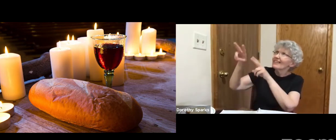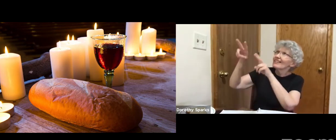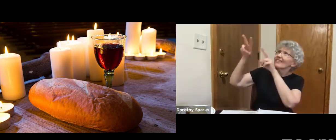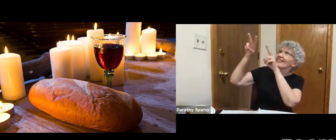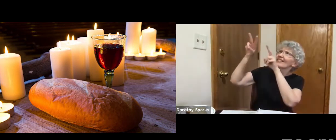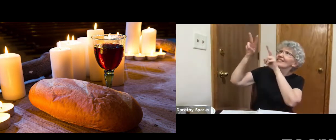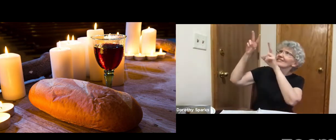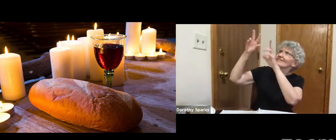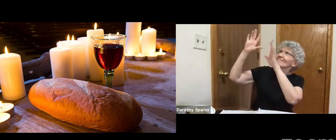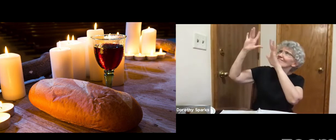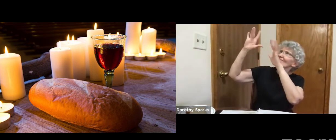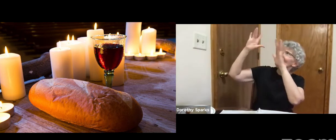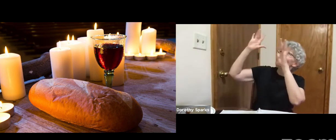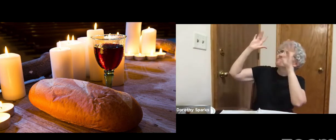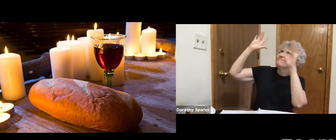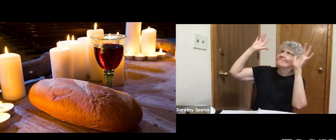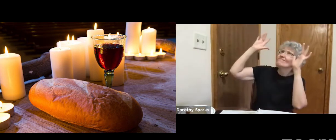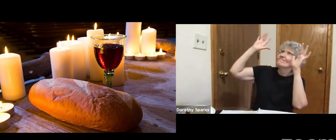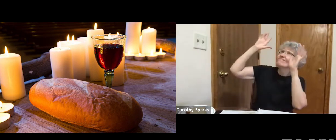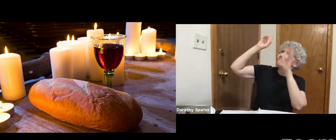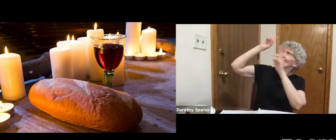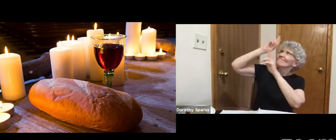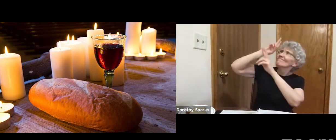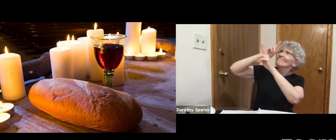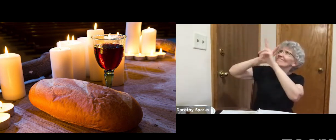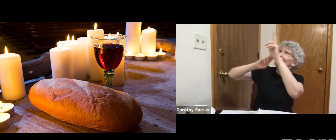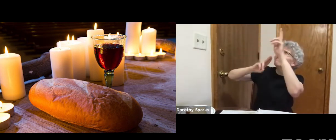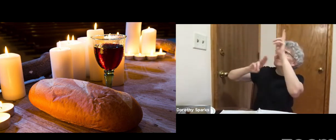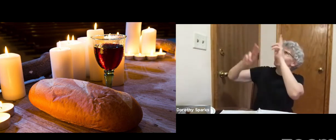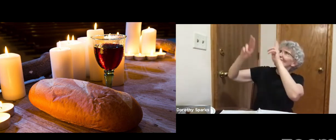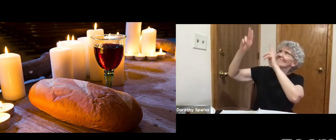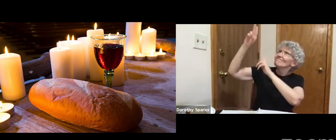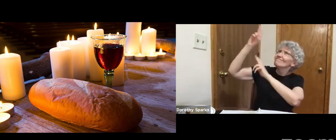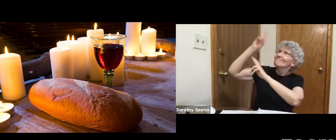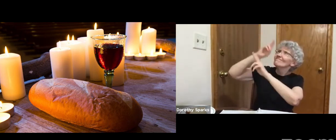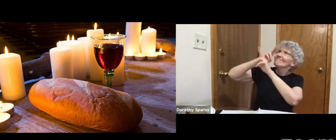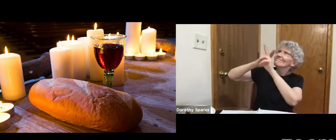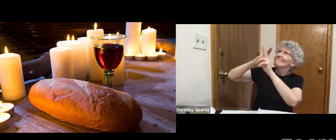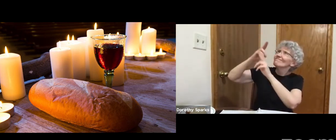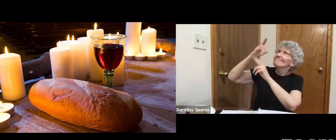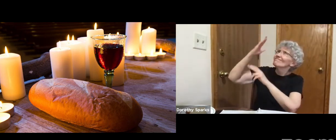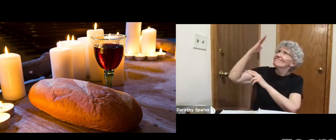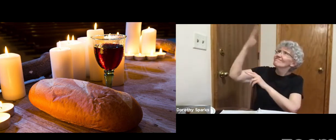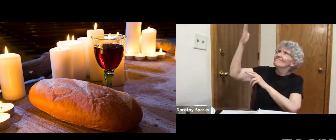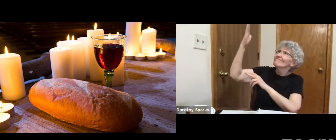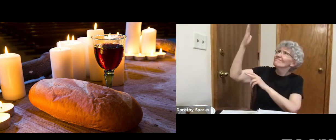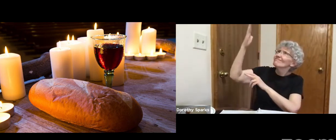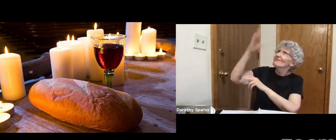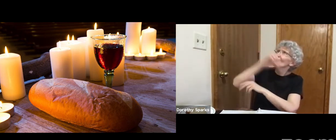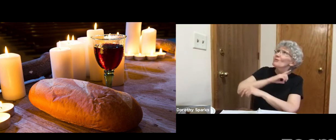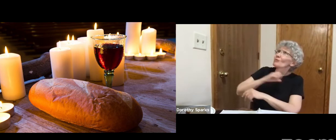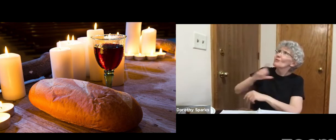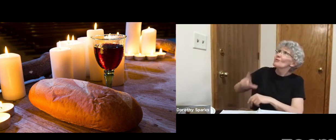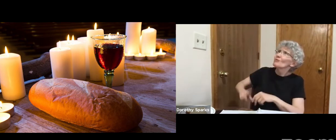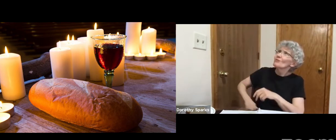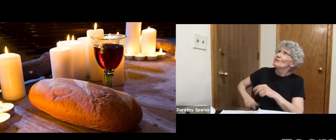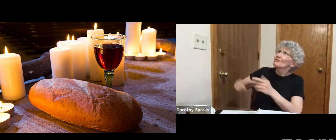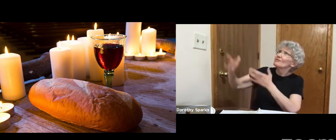I my face to the shining sun, O Lord, have